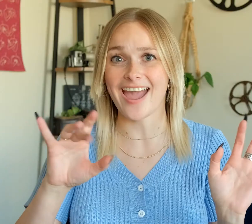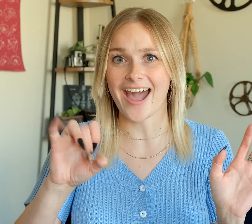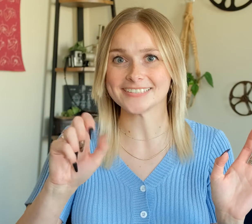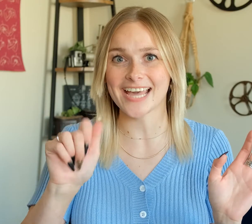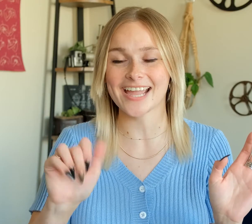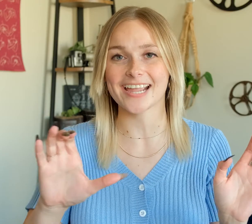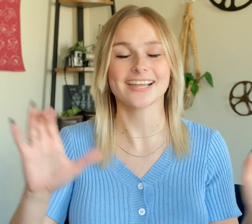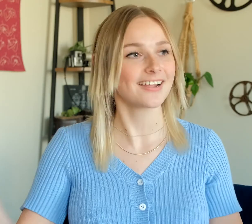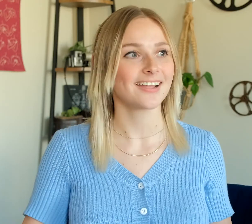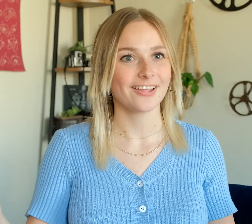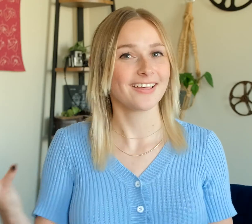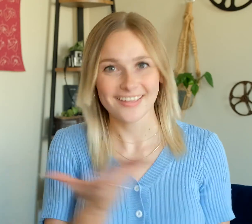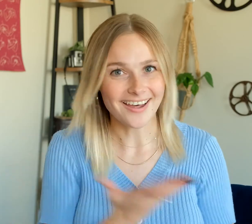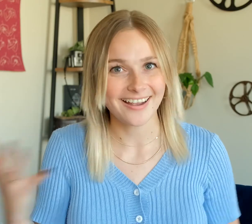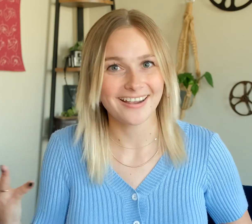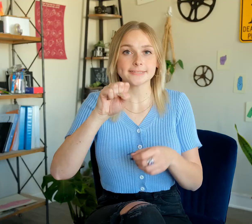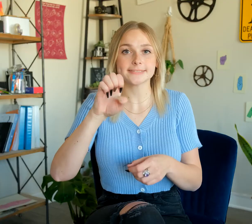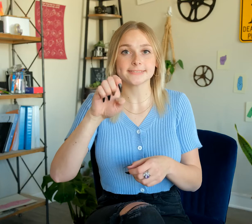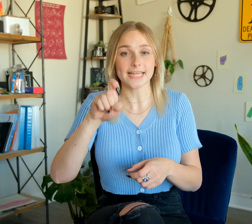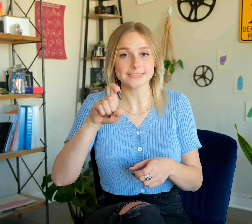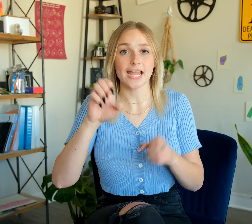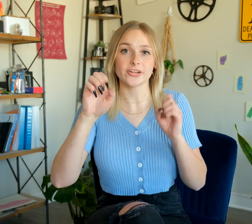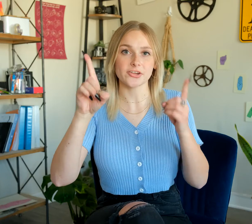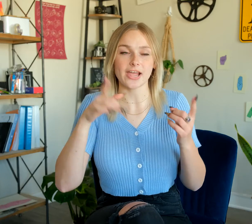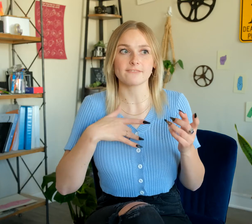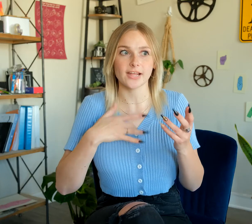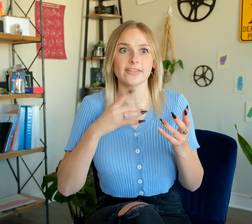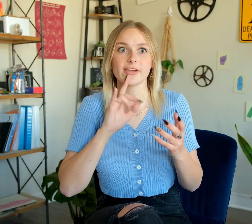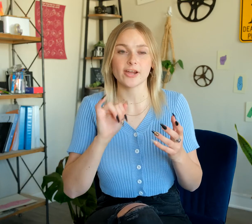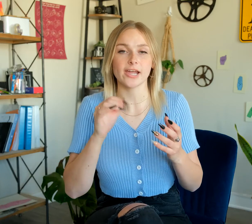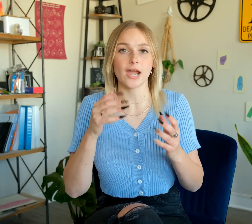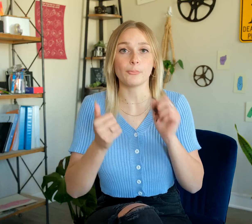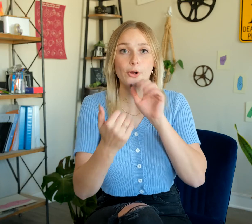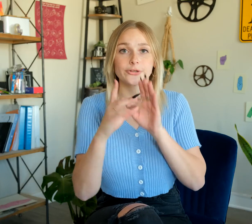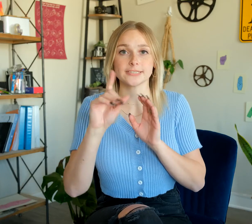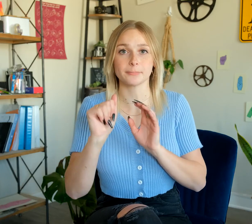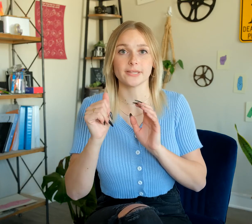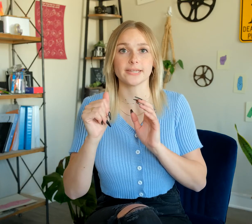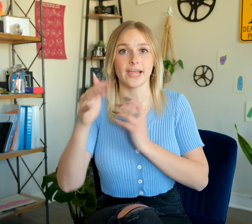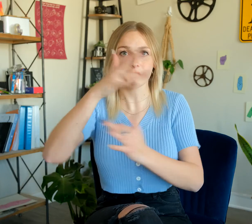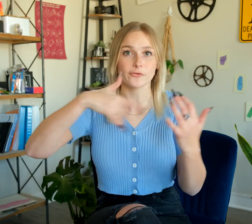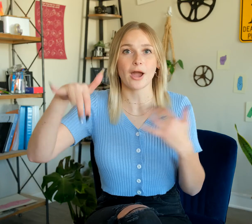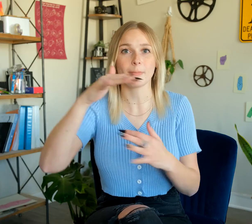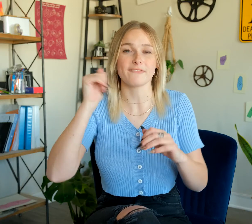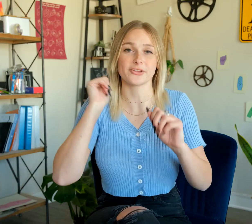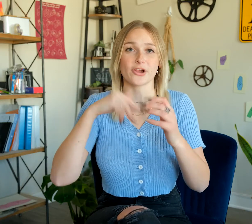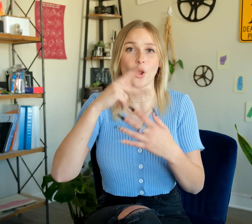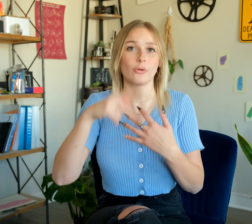Isaac. In such education, I feel like they really approach disability in the realm of the show